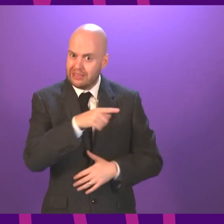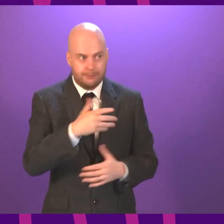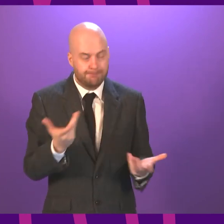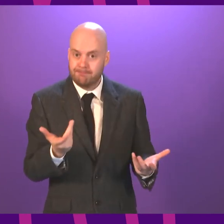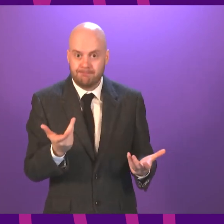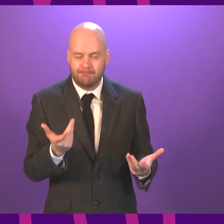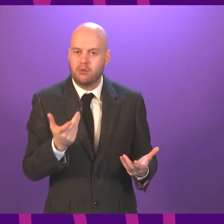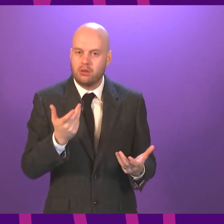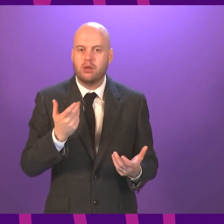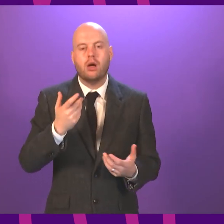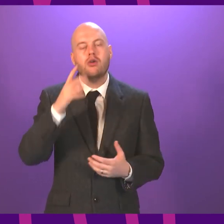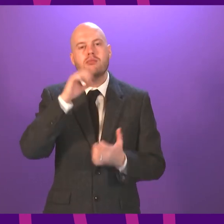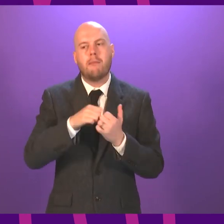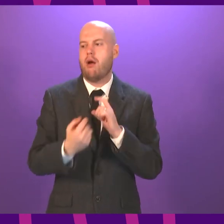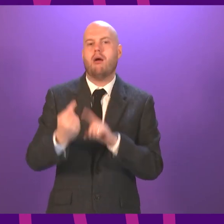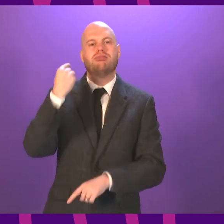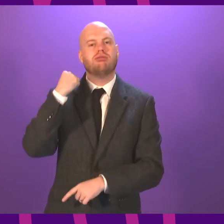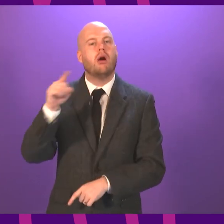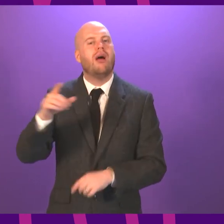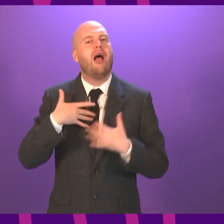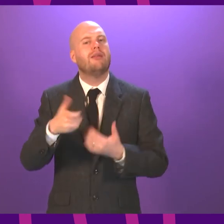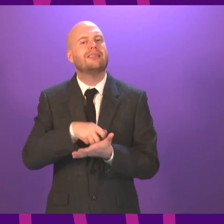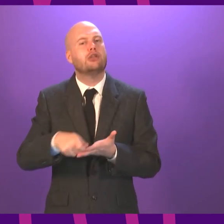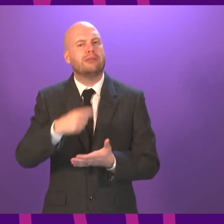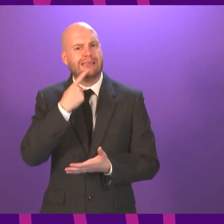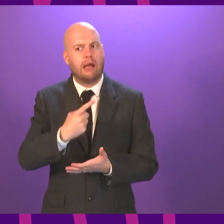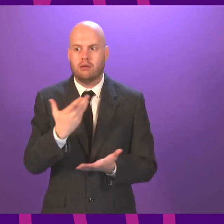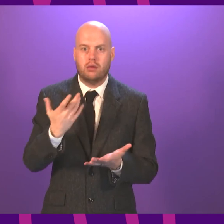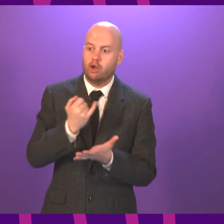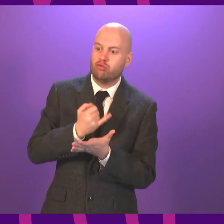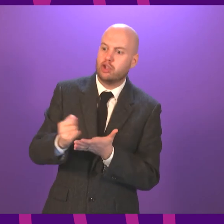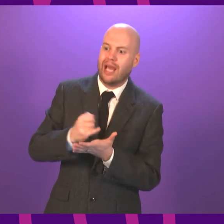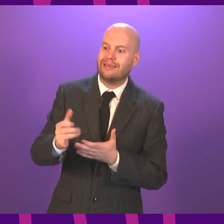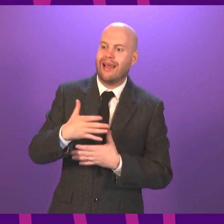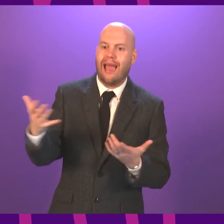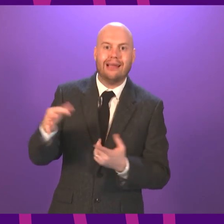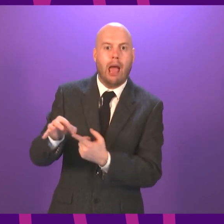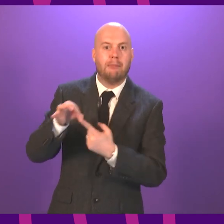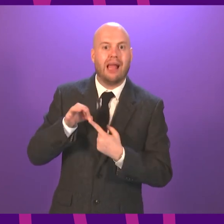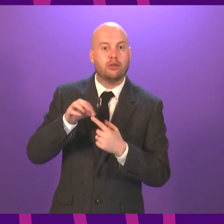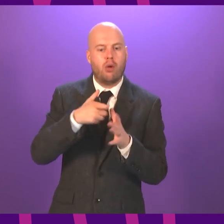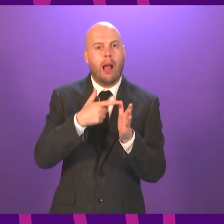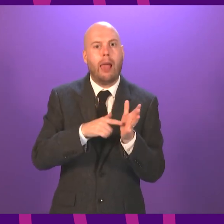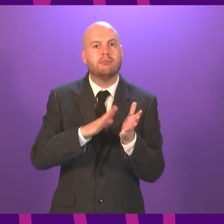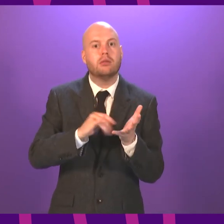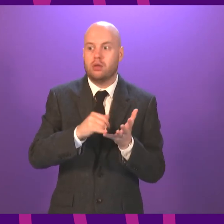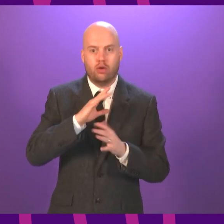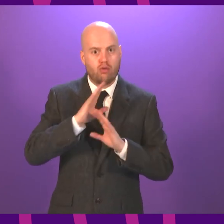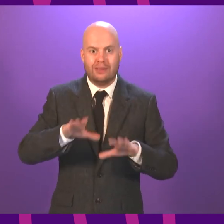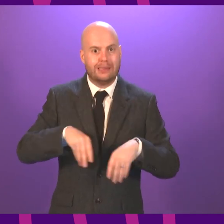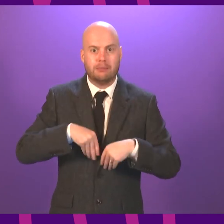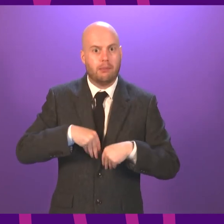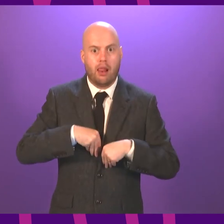referrals as completely unacceptable, yet there has been no improvement. So when is the First Minister and her Government